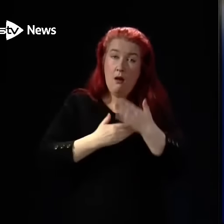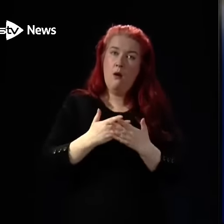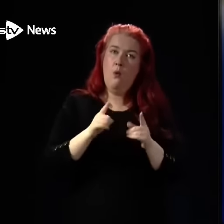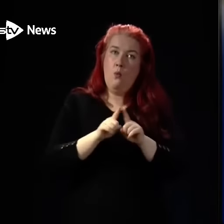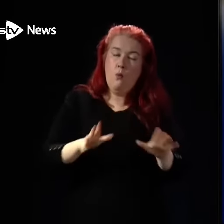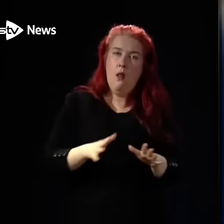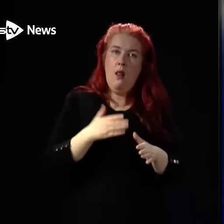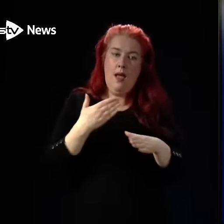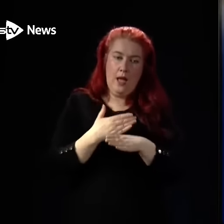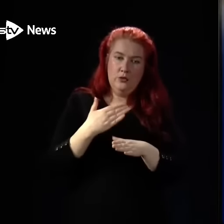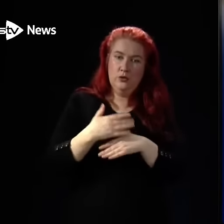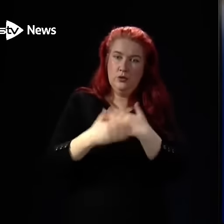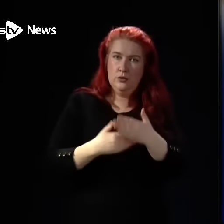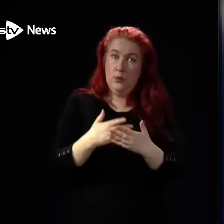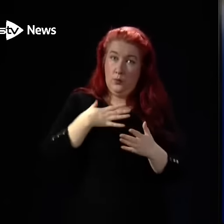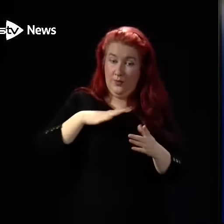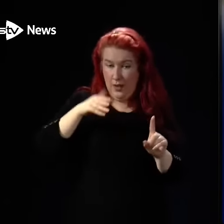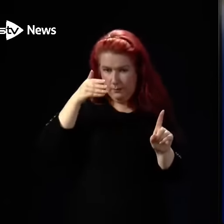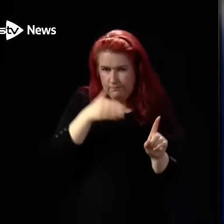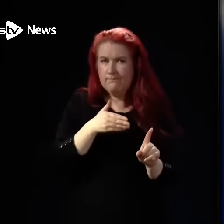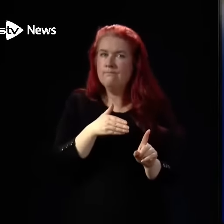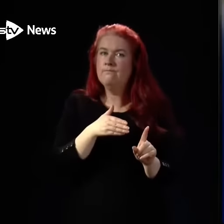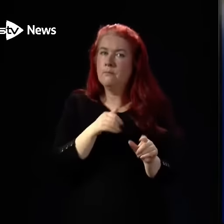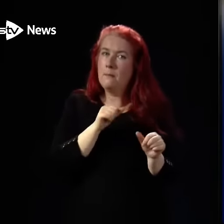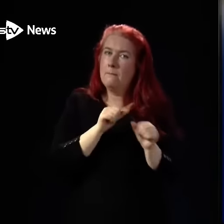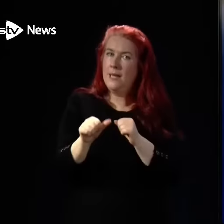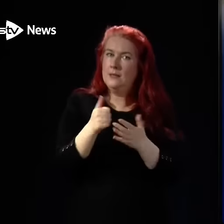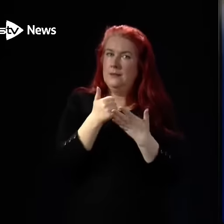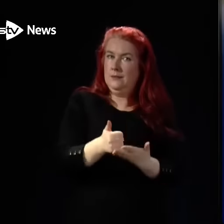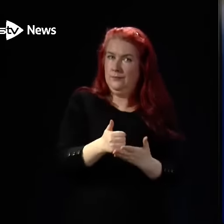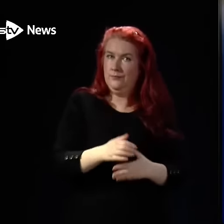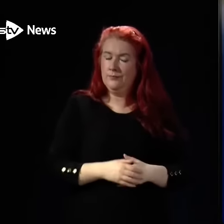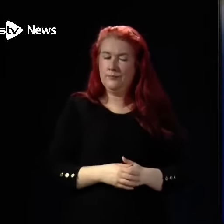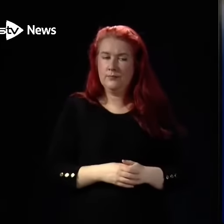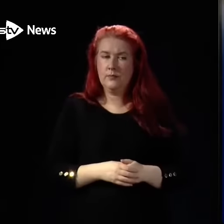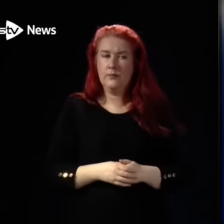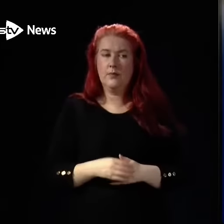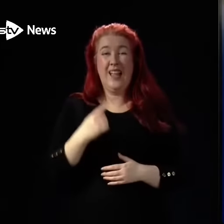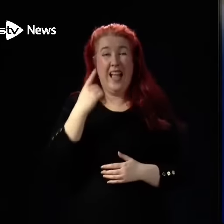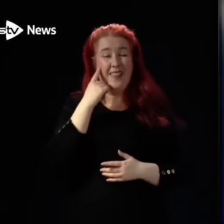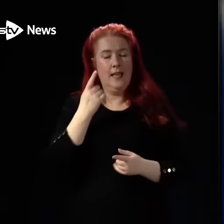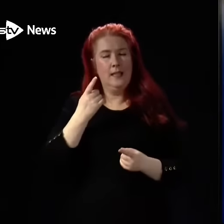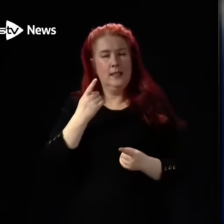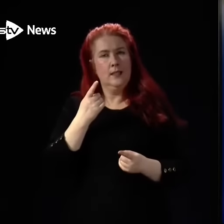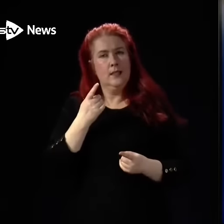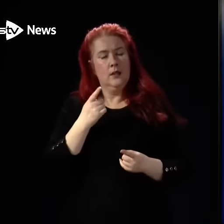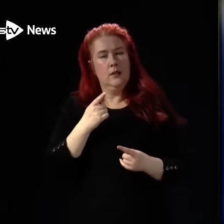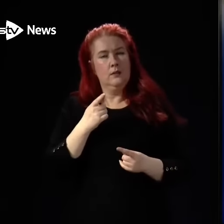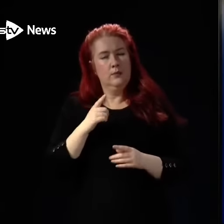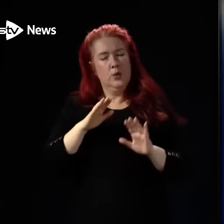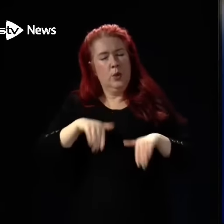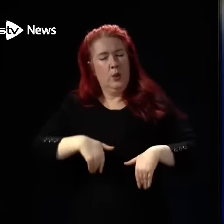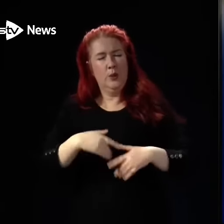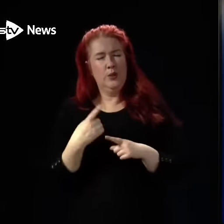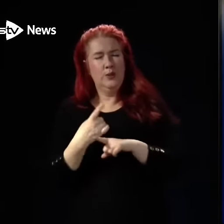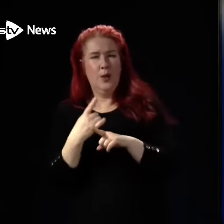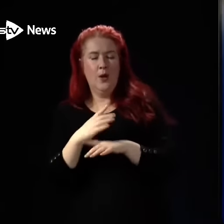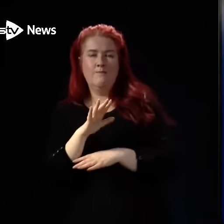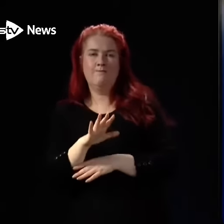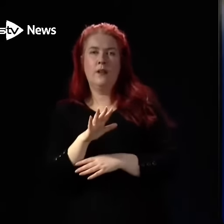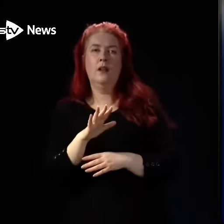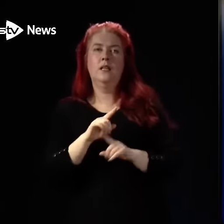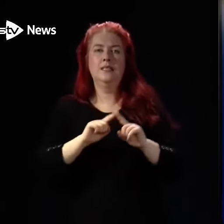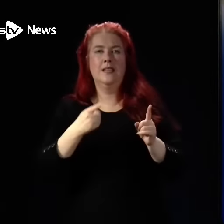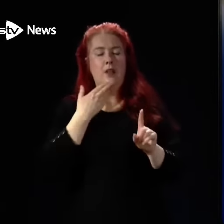the targeted actions that we believe will have the biggest impact. What I think we should always avoid is simply putting different